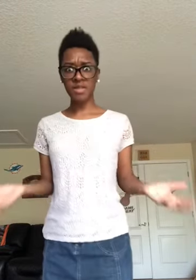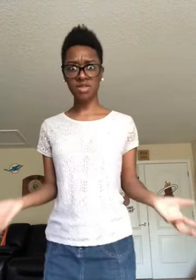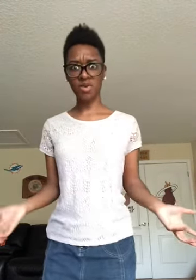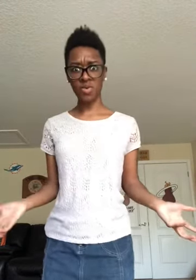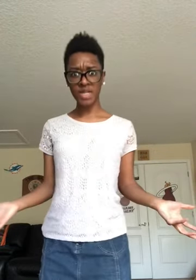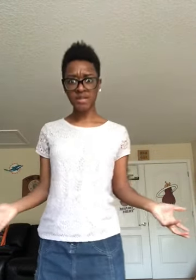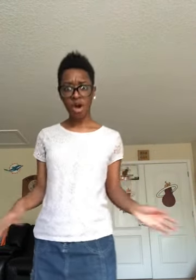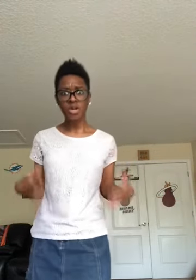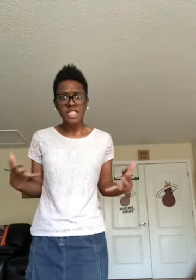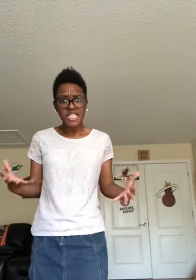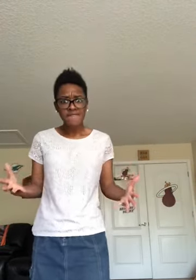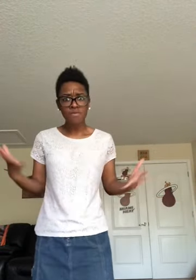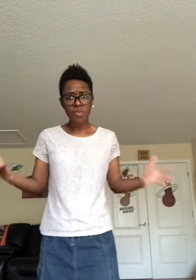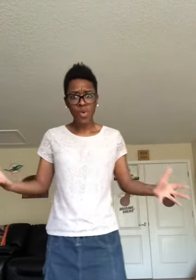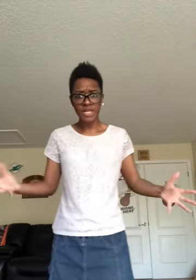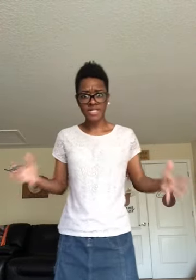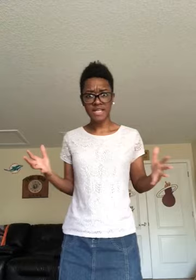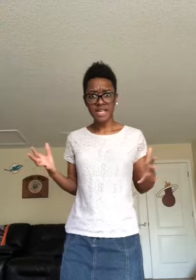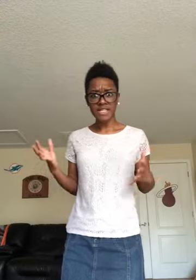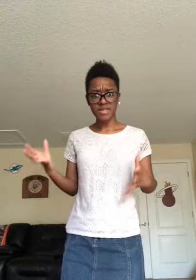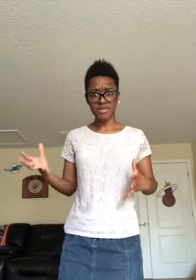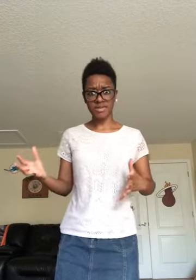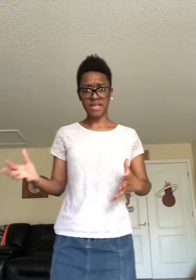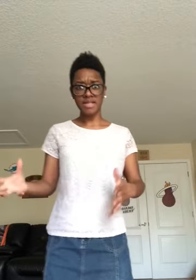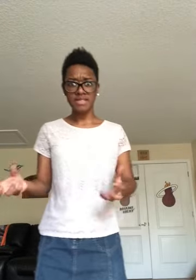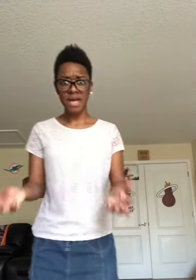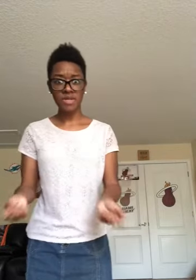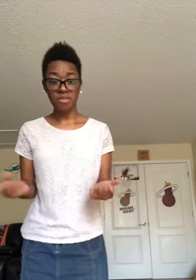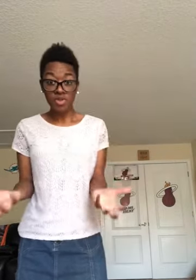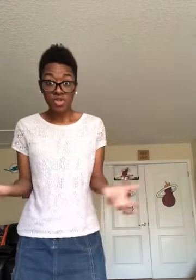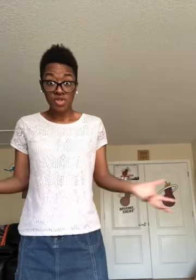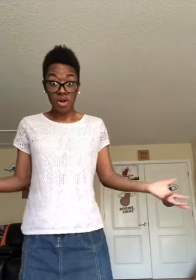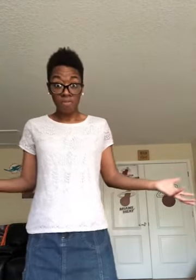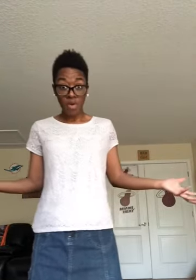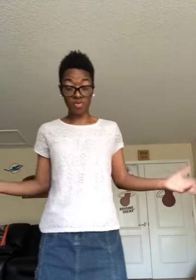the Greedy Dog even wanted to get Sammy the Butcher's bone.